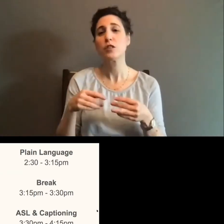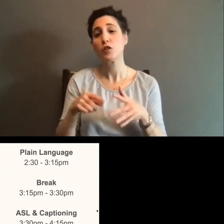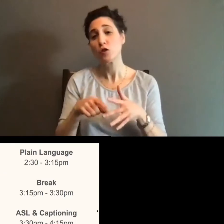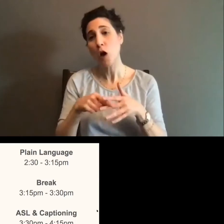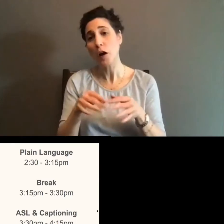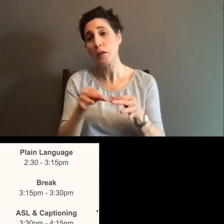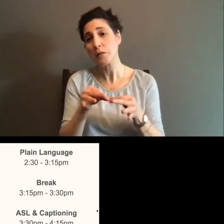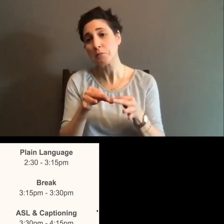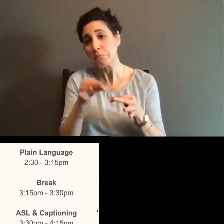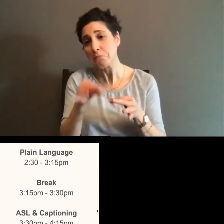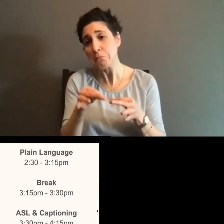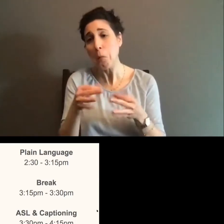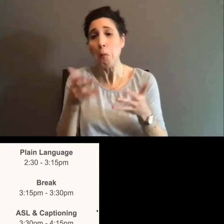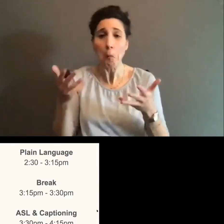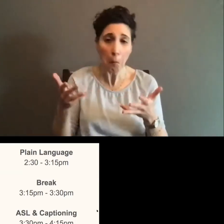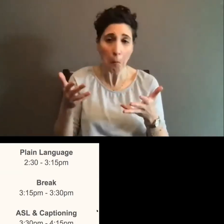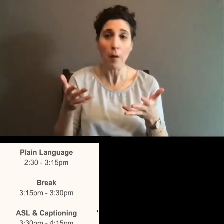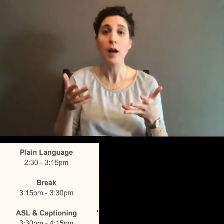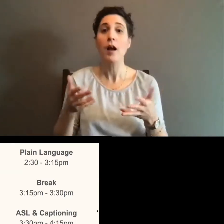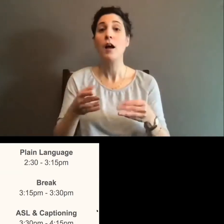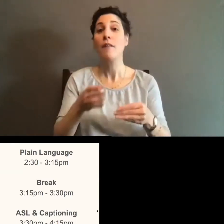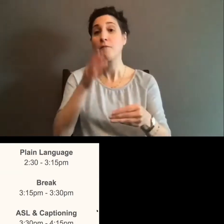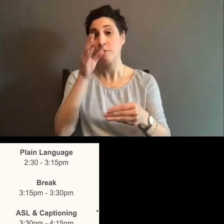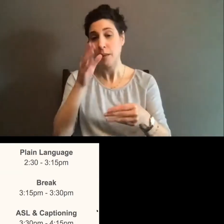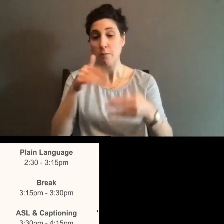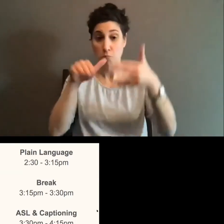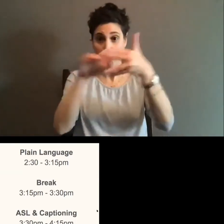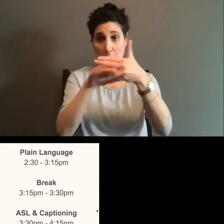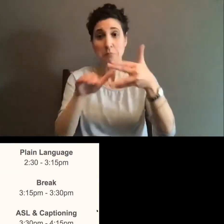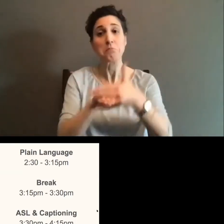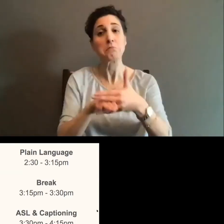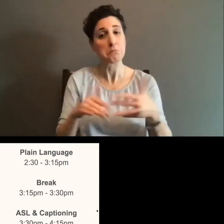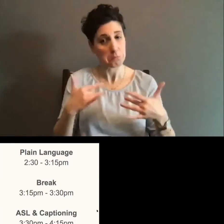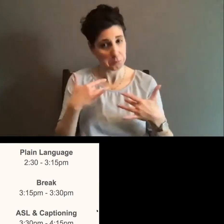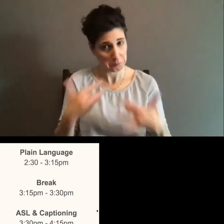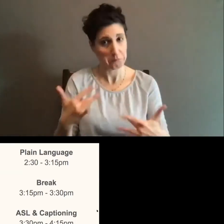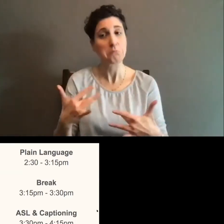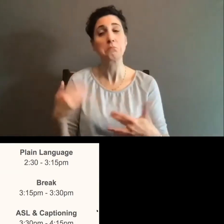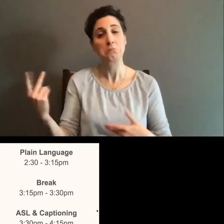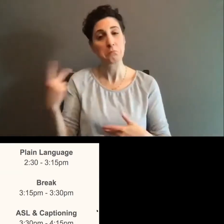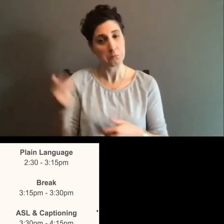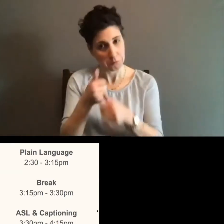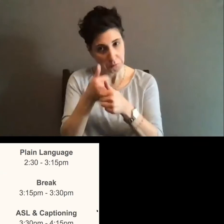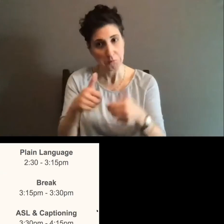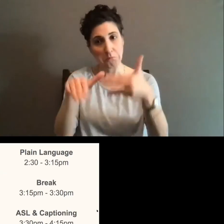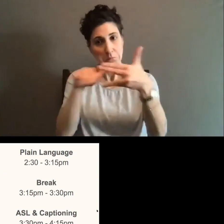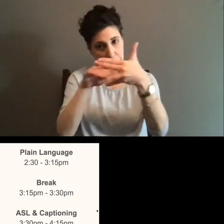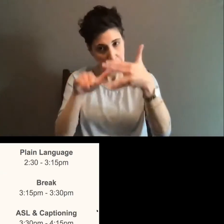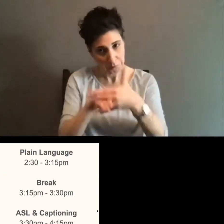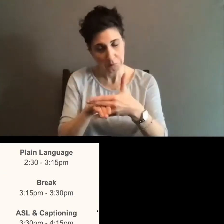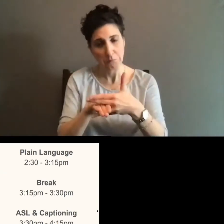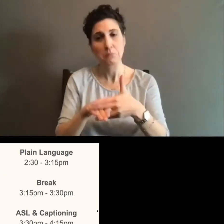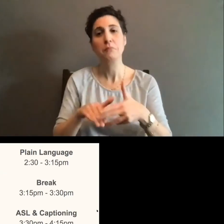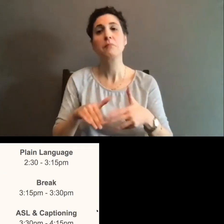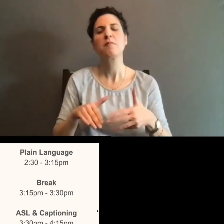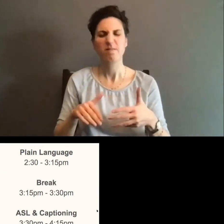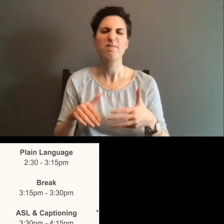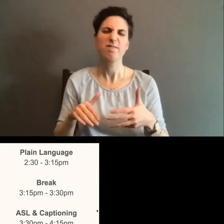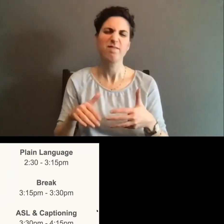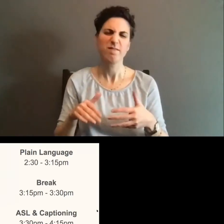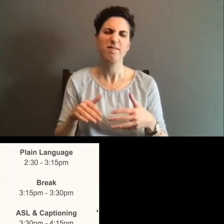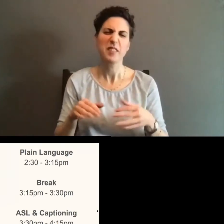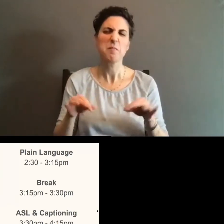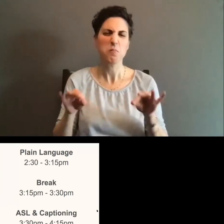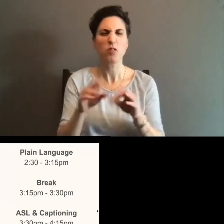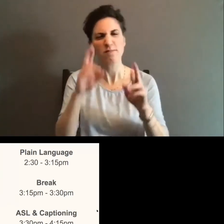we're, we're pretty good about, uh, making sure we take our breaks when we say we will take our breaks. Um, because we respect